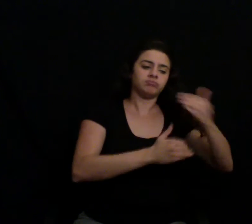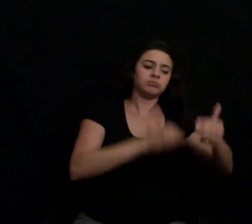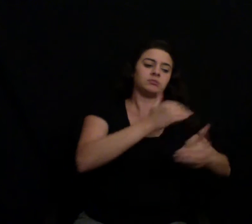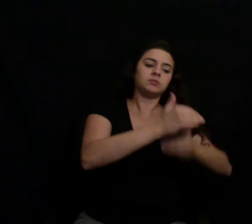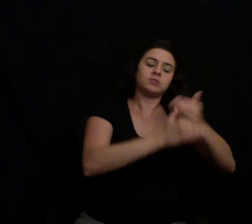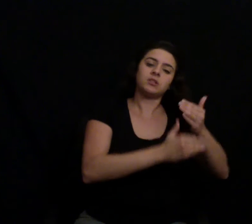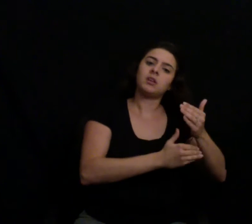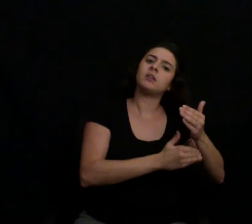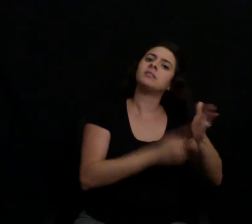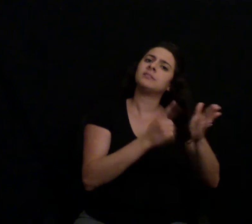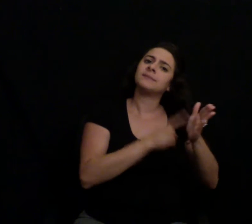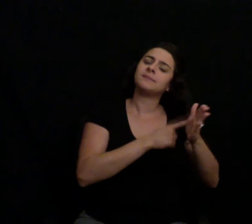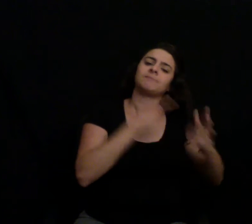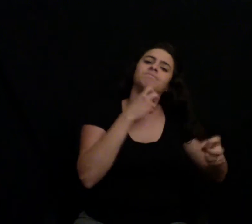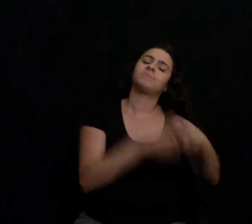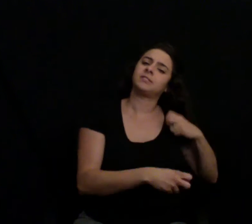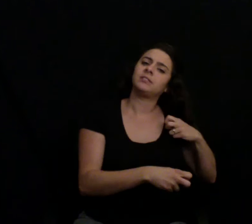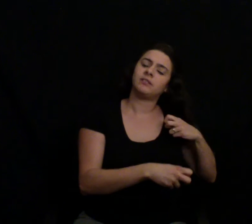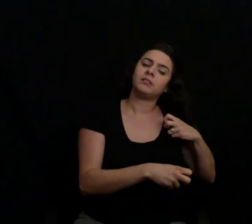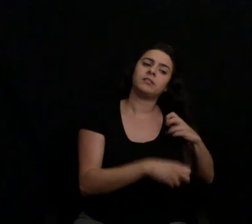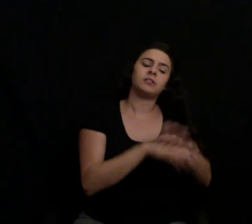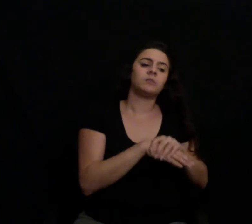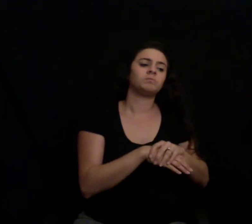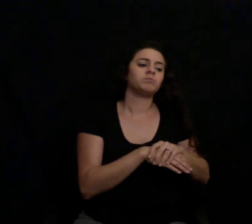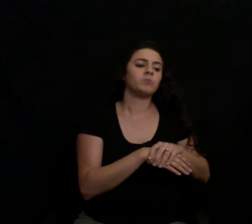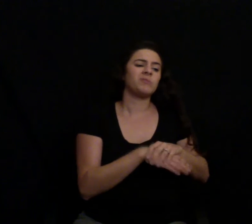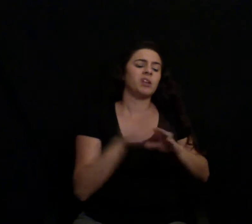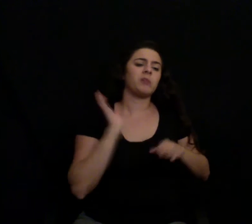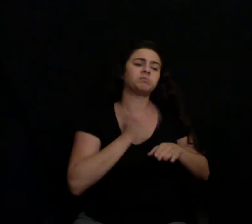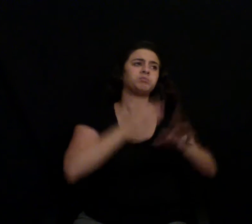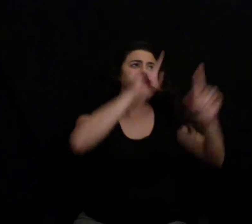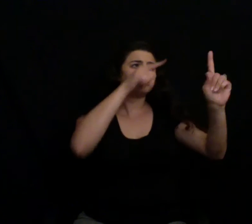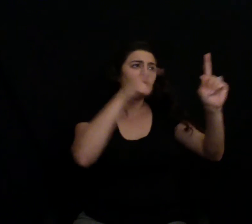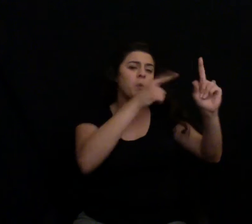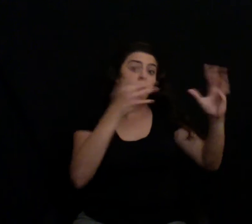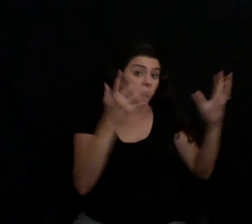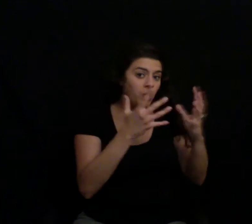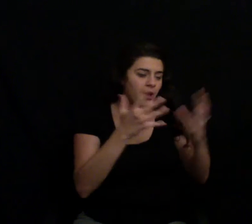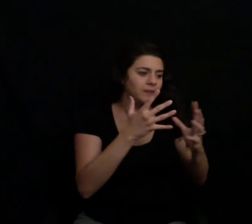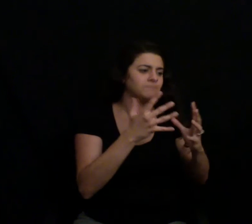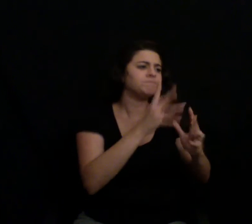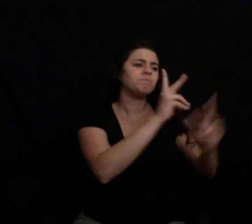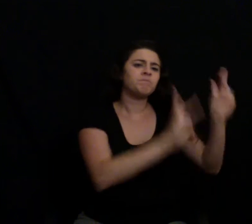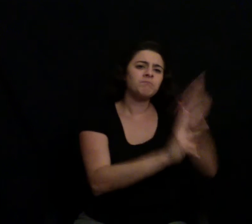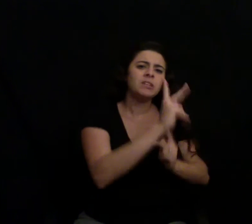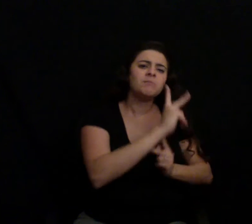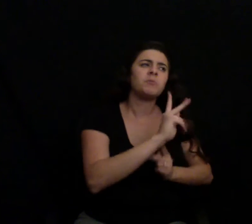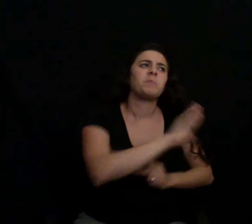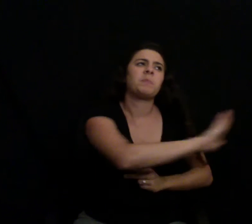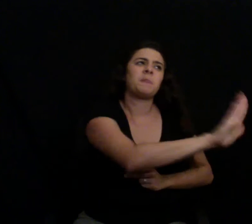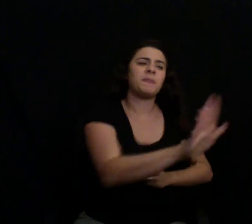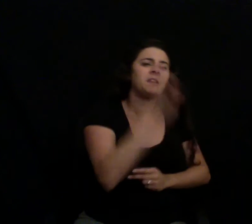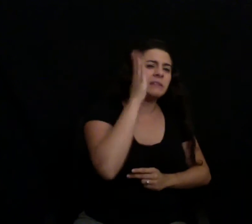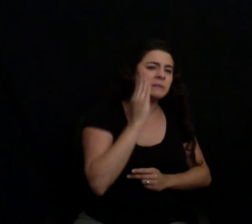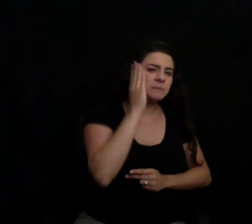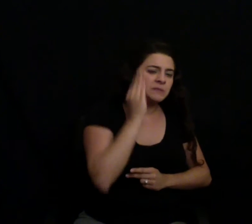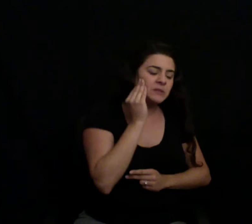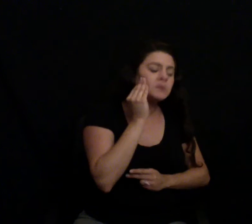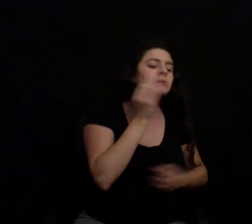did. All we want to do is give them an opportunity to tell their stories. After all, that was basically what Reddit was all about.